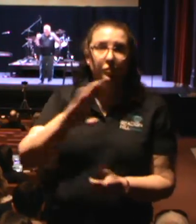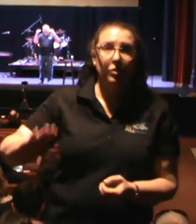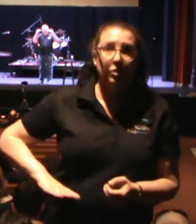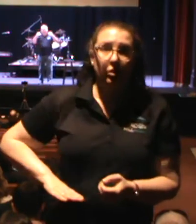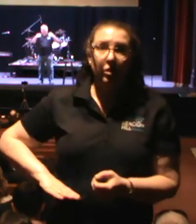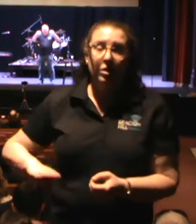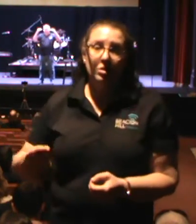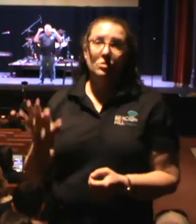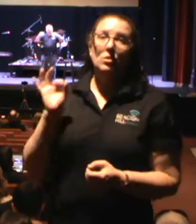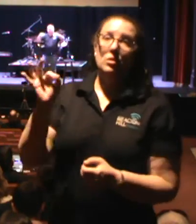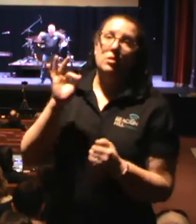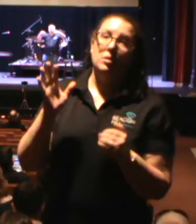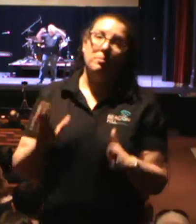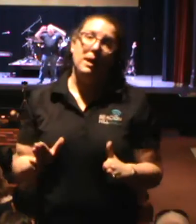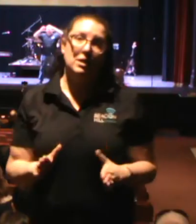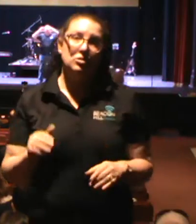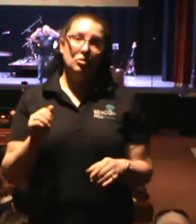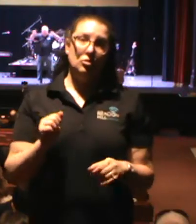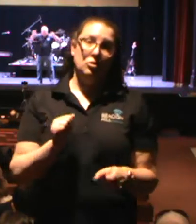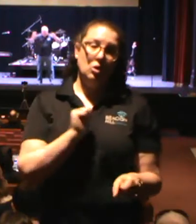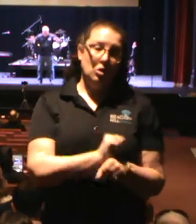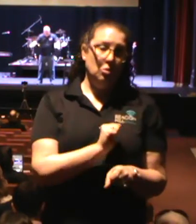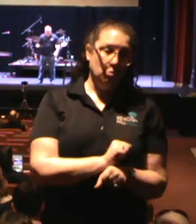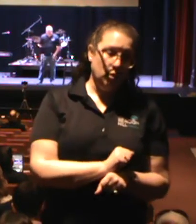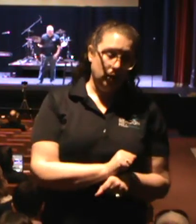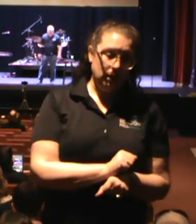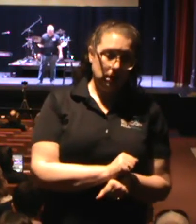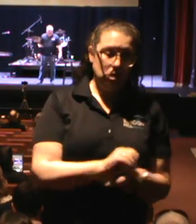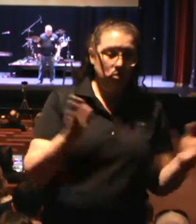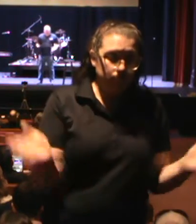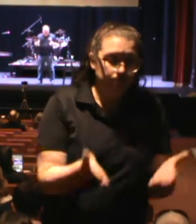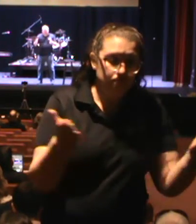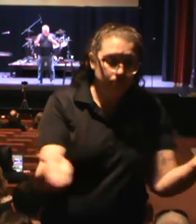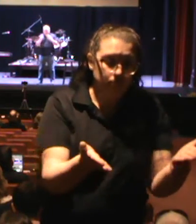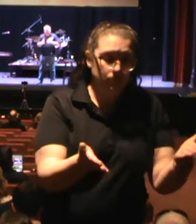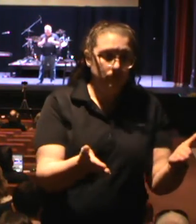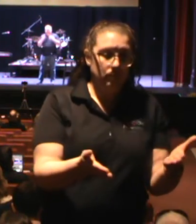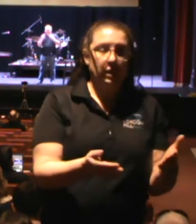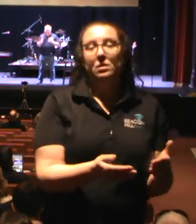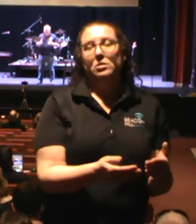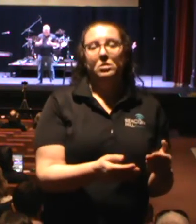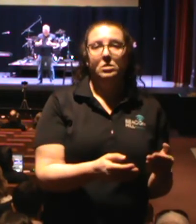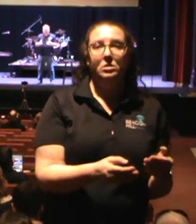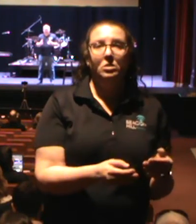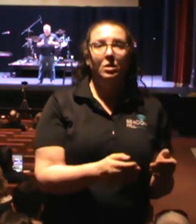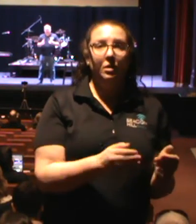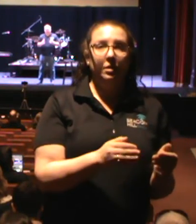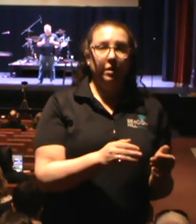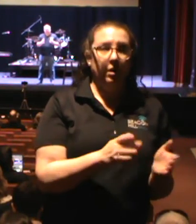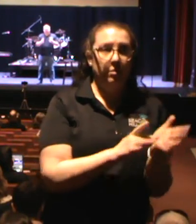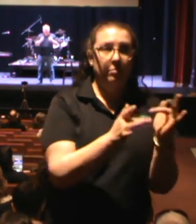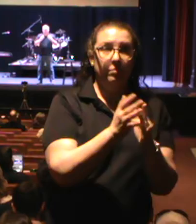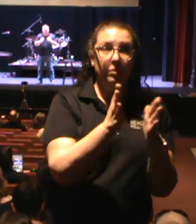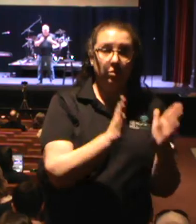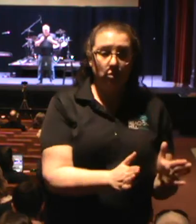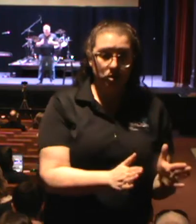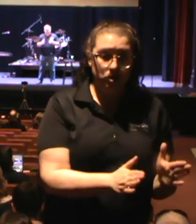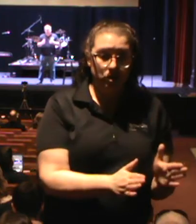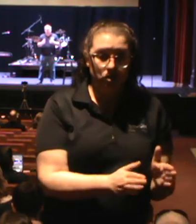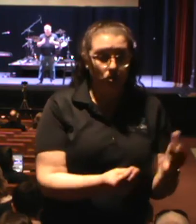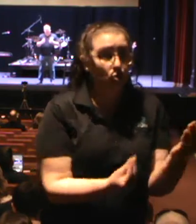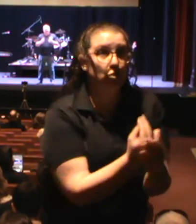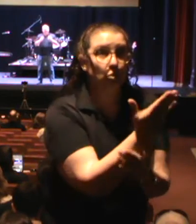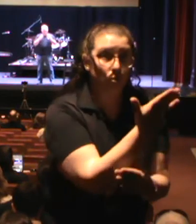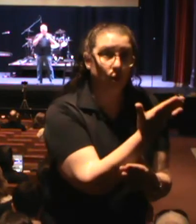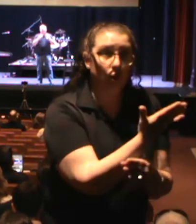up the saints, prayer, ministry of the word, and casting vision. One of the greatest downfalls of most